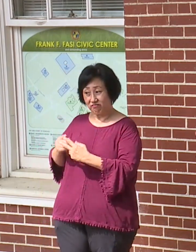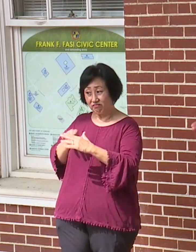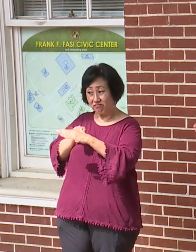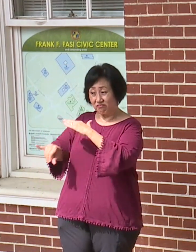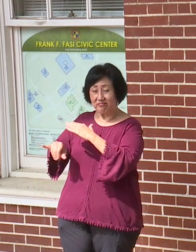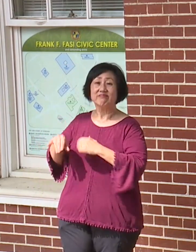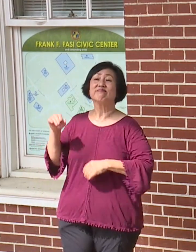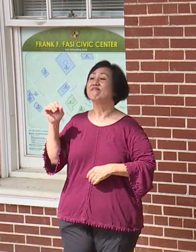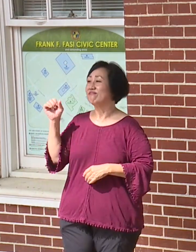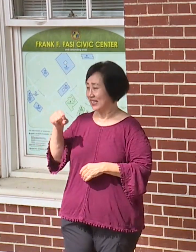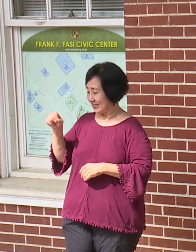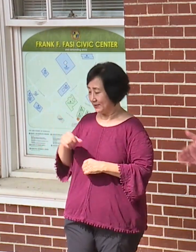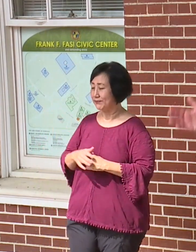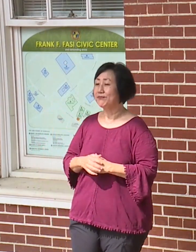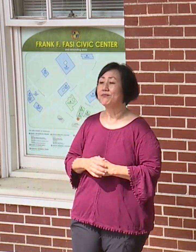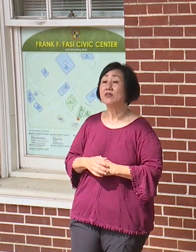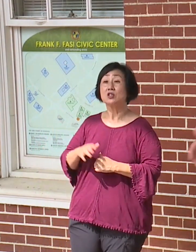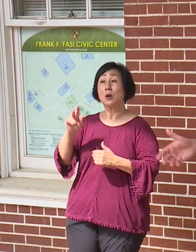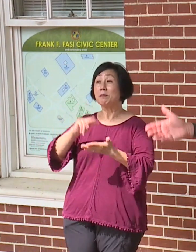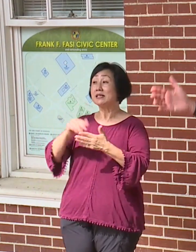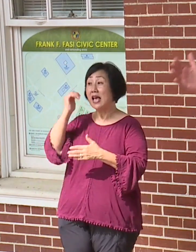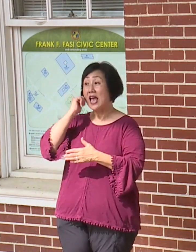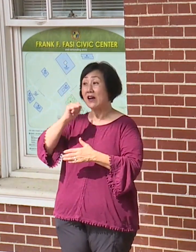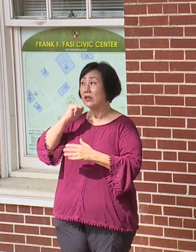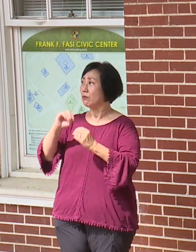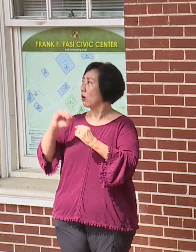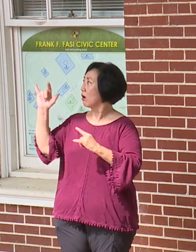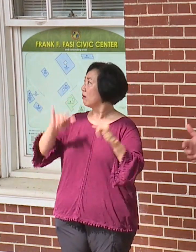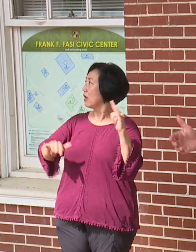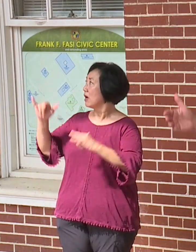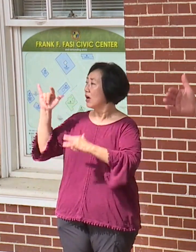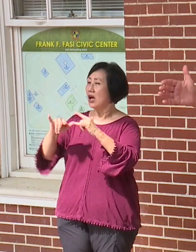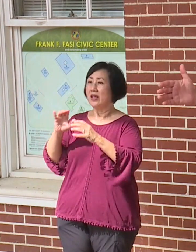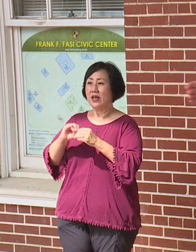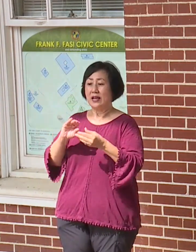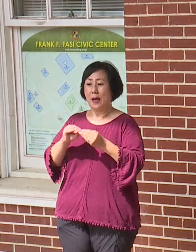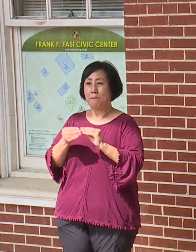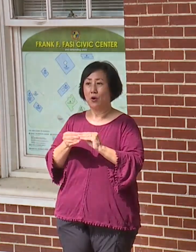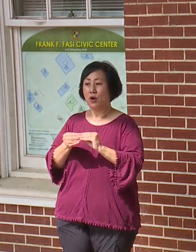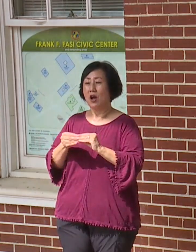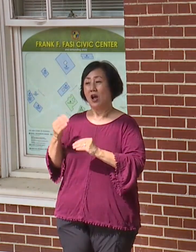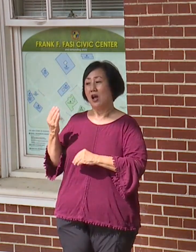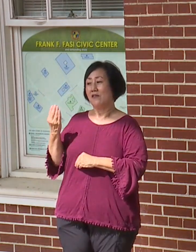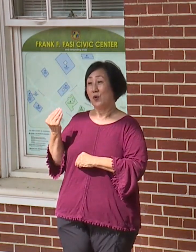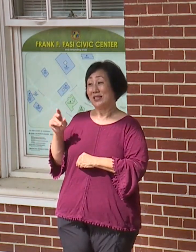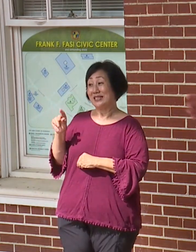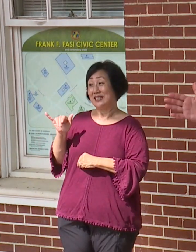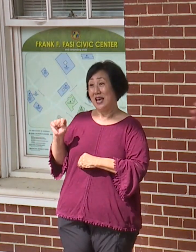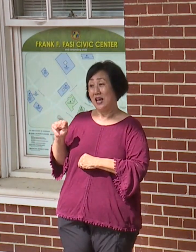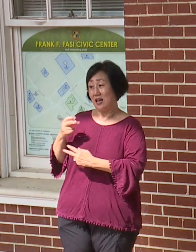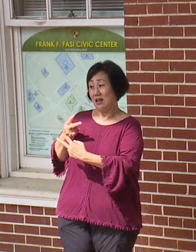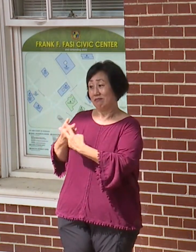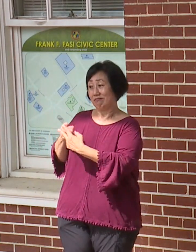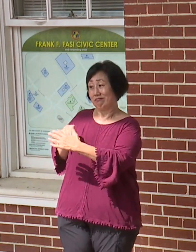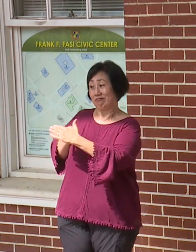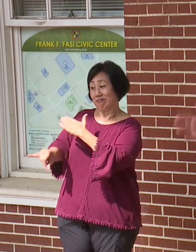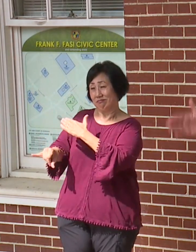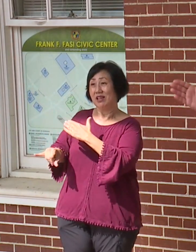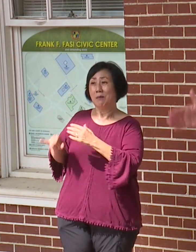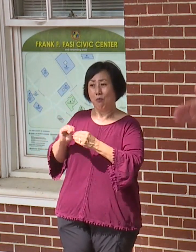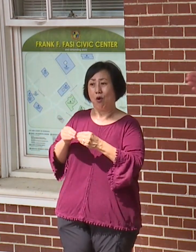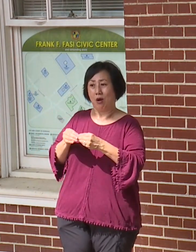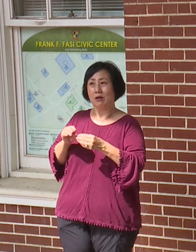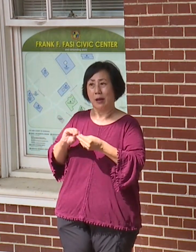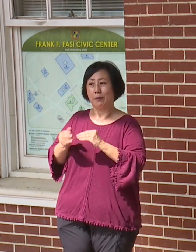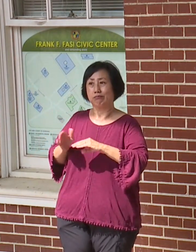And it will grow every day, right? More visitors are coming. It's a 14-day quarantine period. So some are going to fall out.